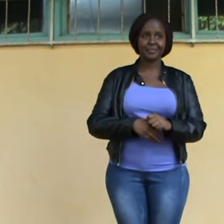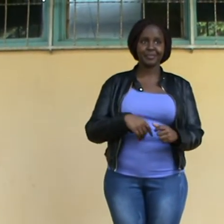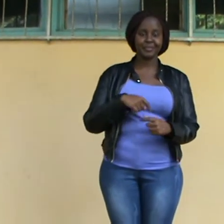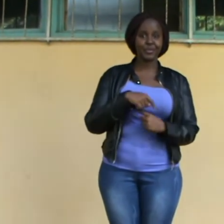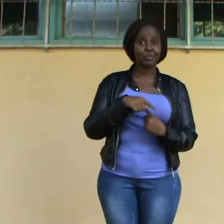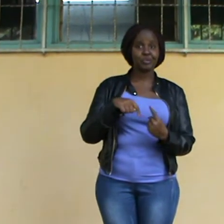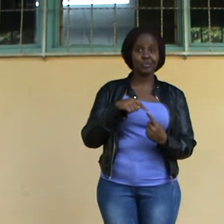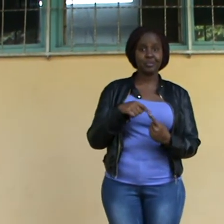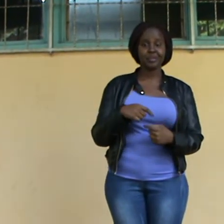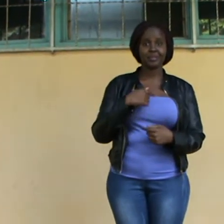dream.